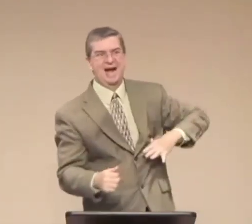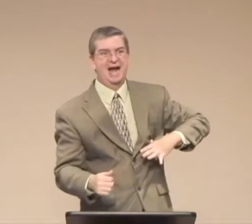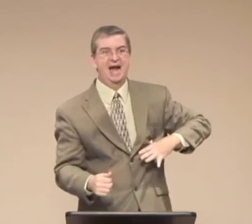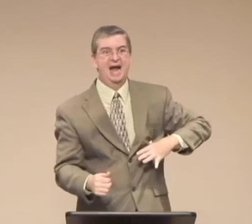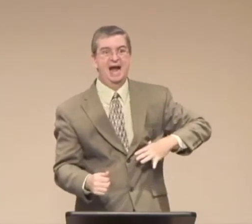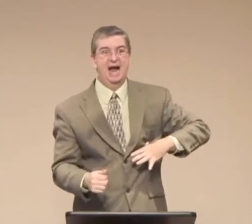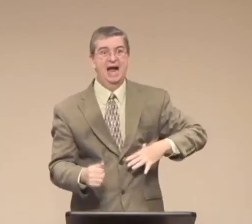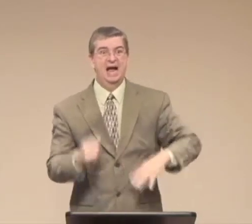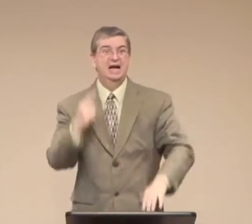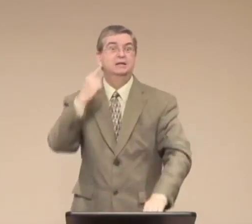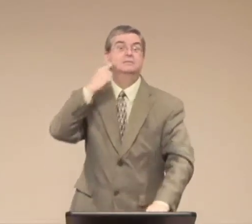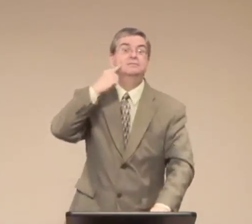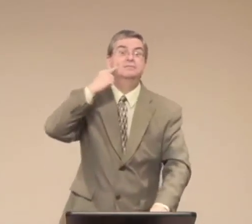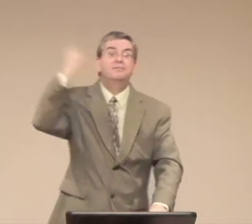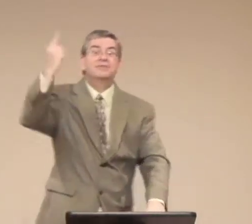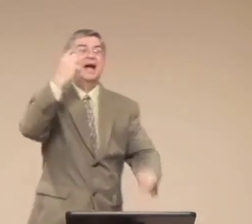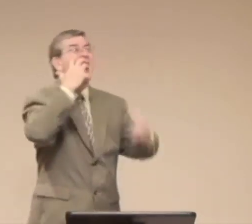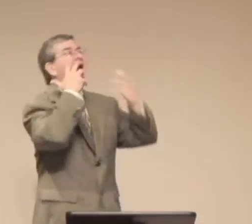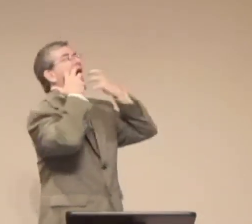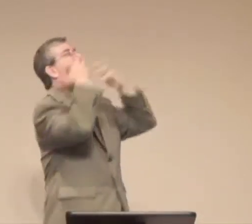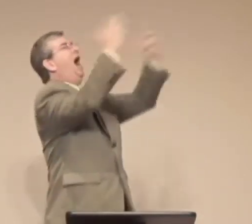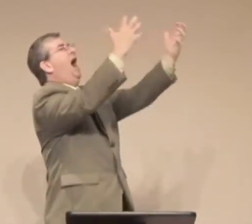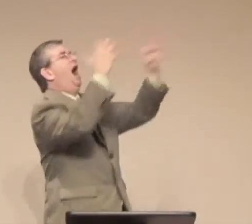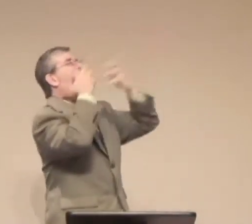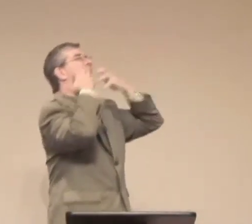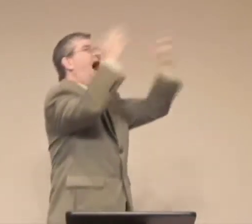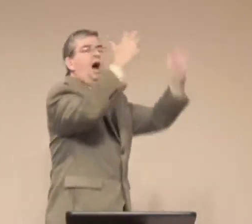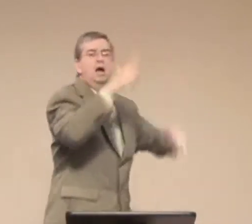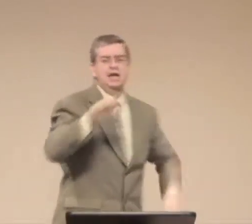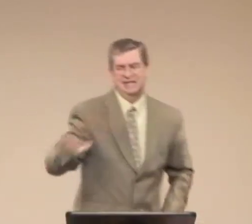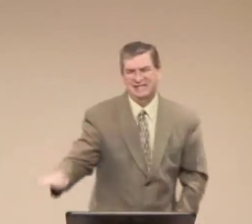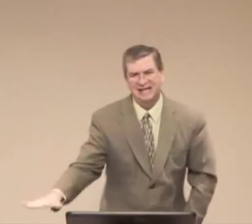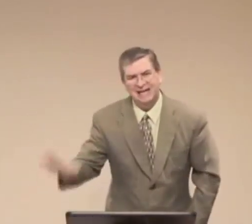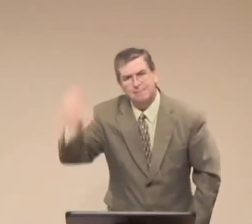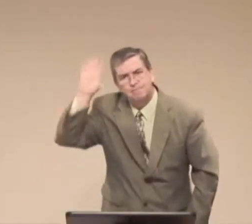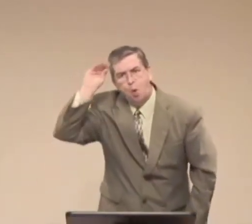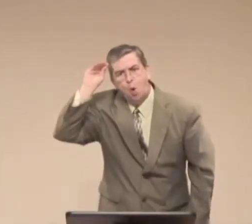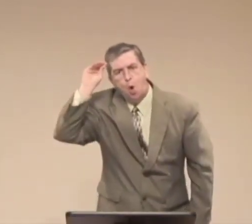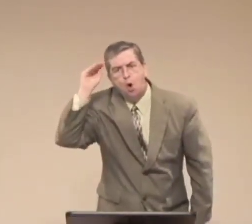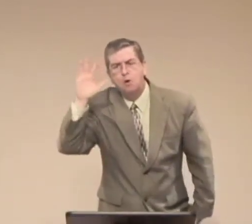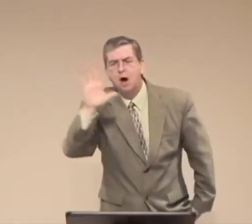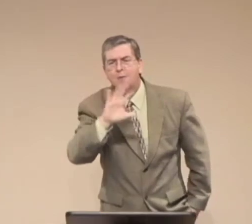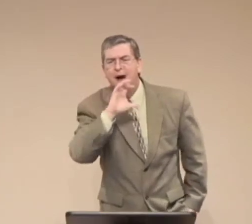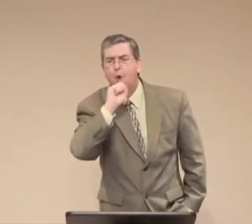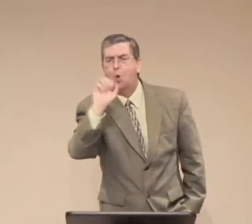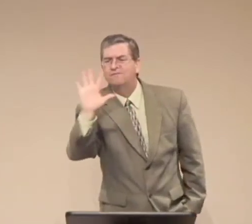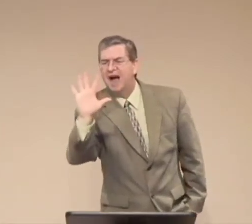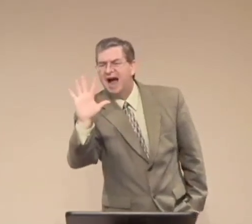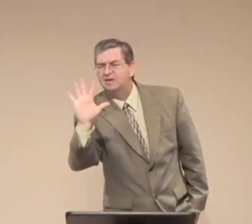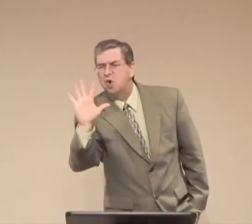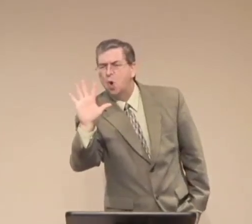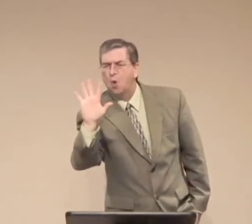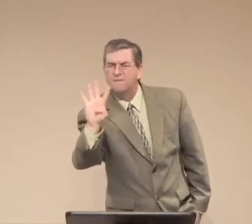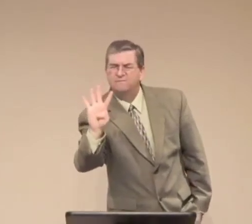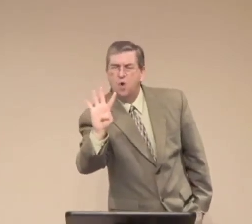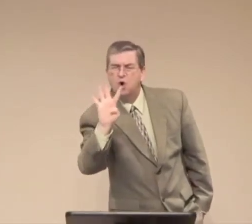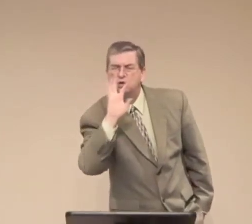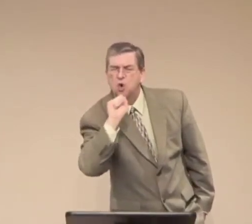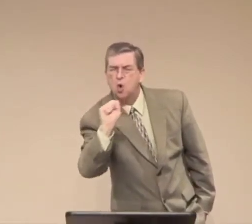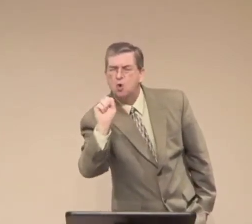his mother was doing and she locked him in his room. But even as a small child, he was